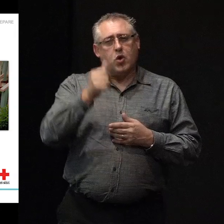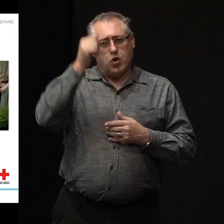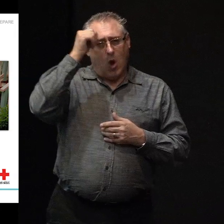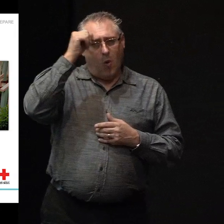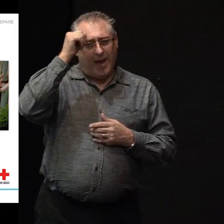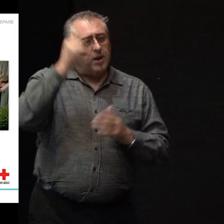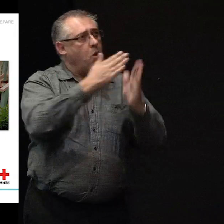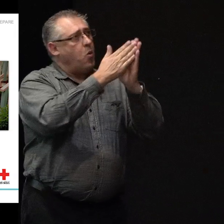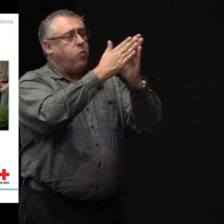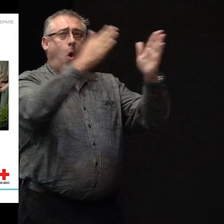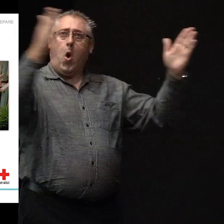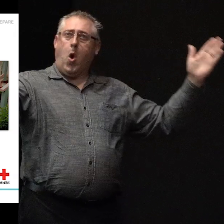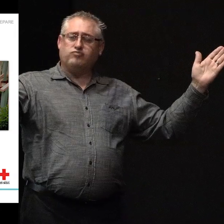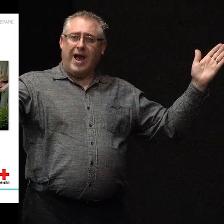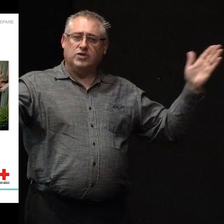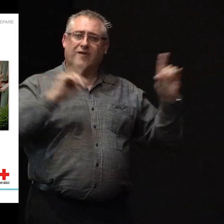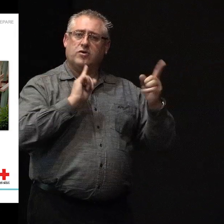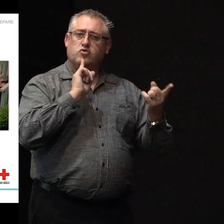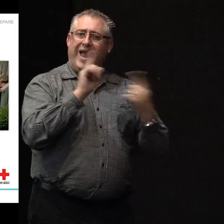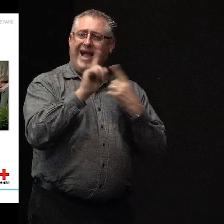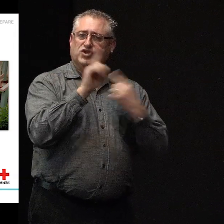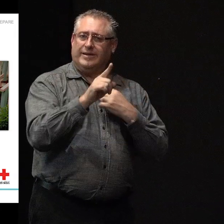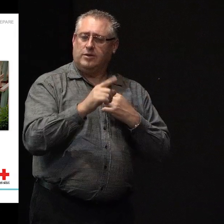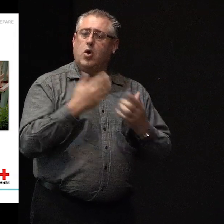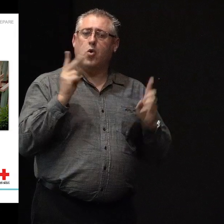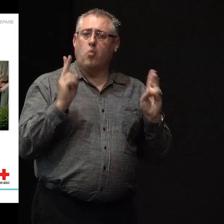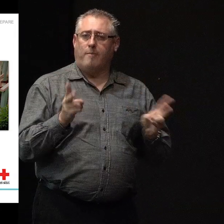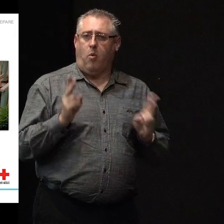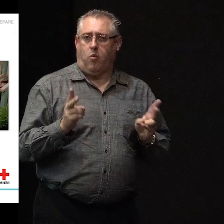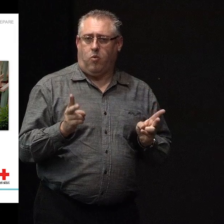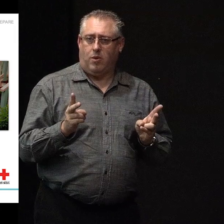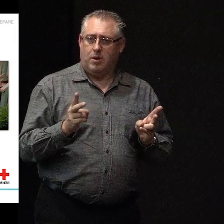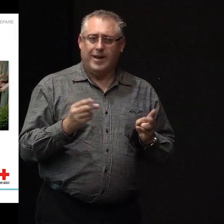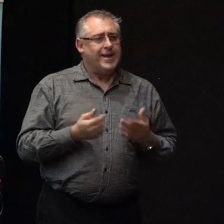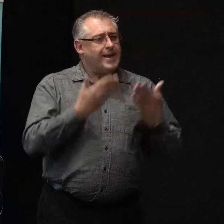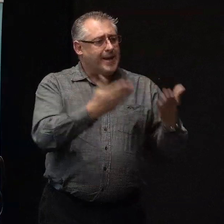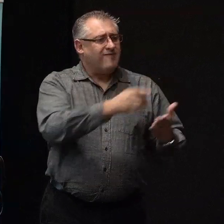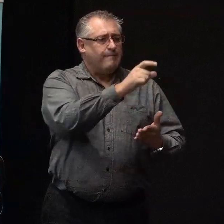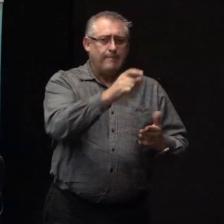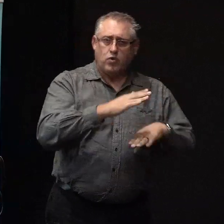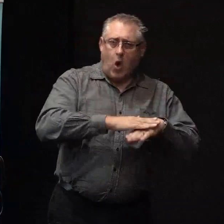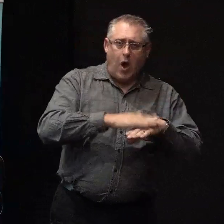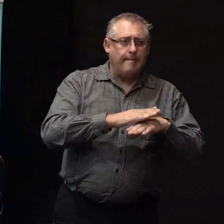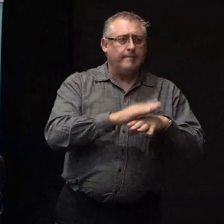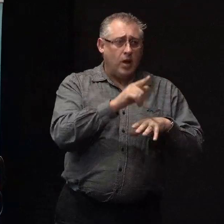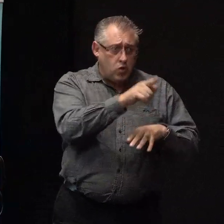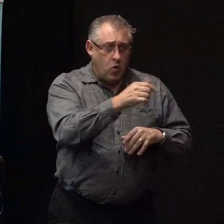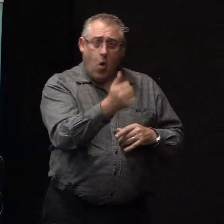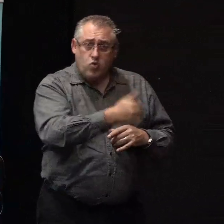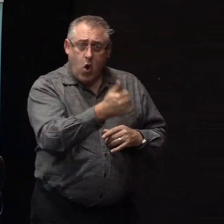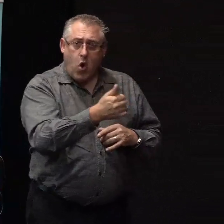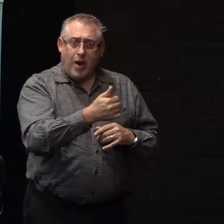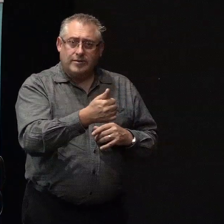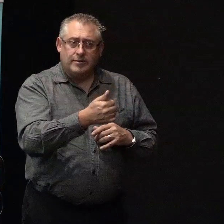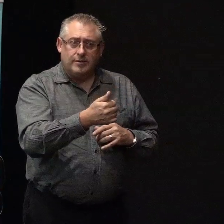wide range of reactions is normal and giving people space to, when you ask them, are you all right, giving them